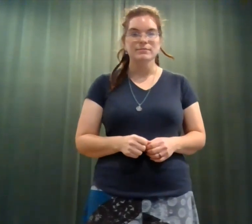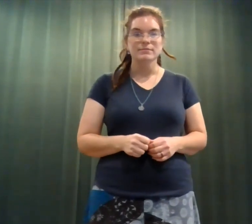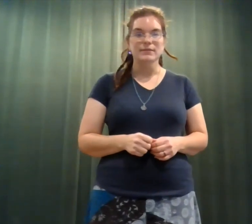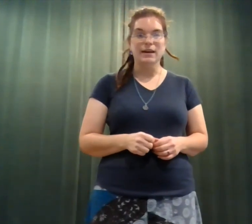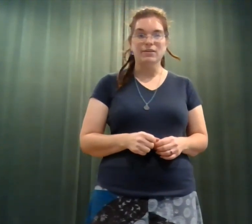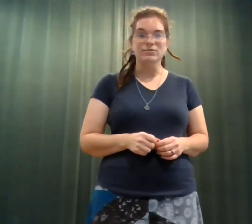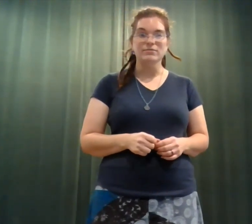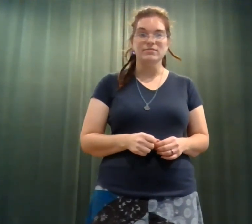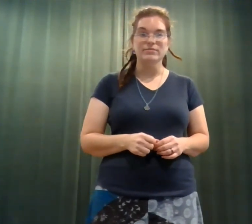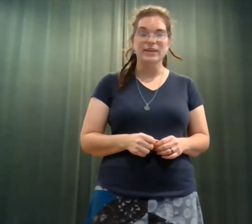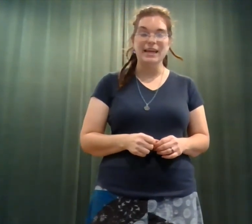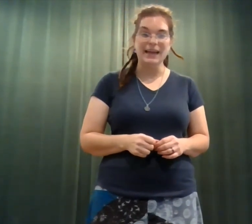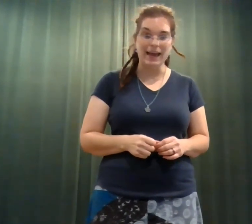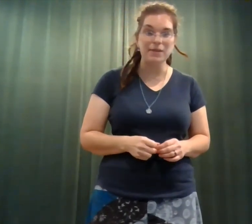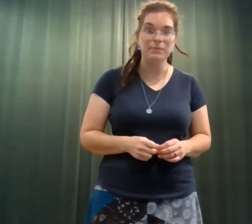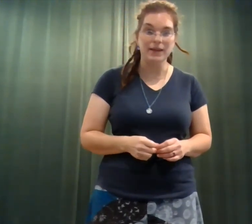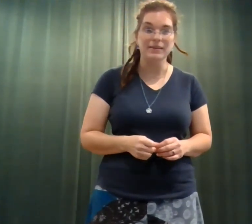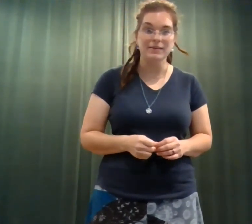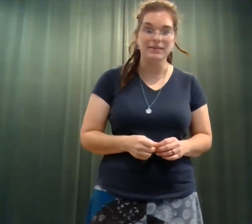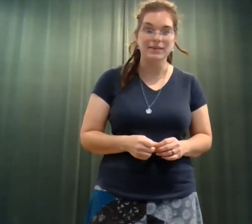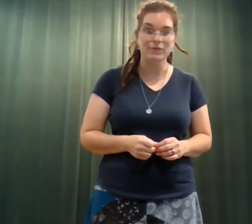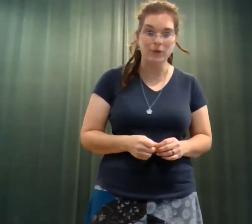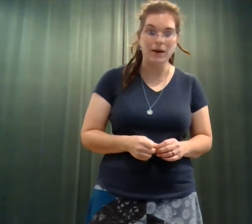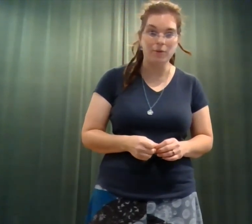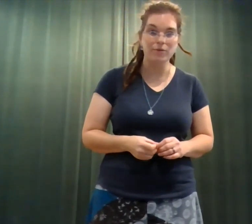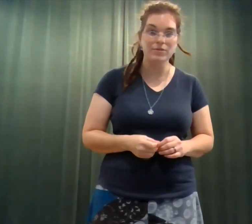Now, it had been a few hours.